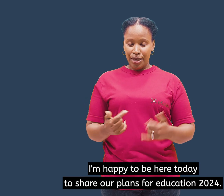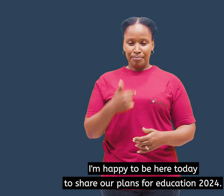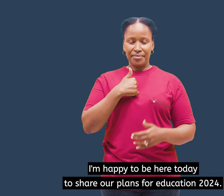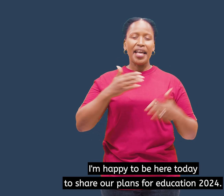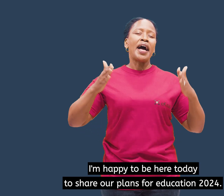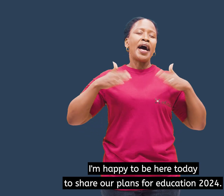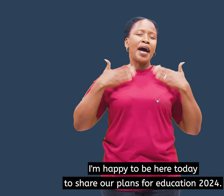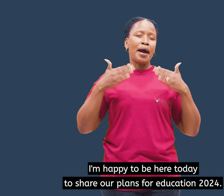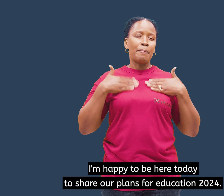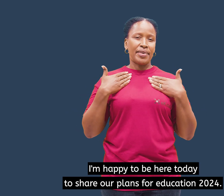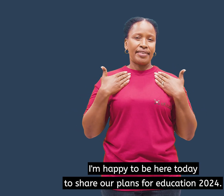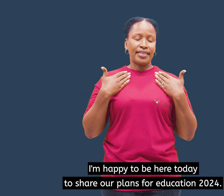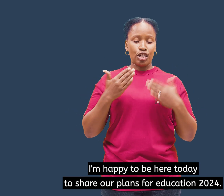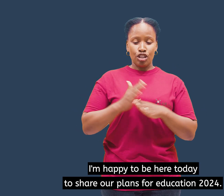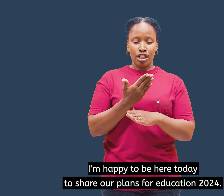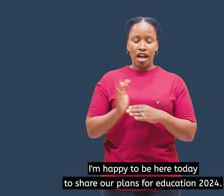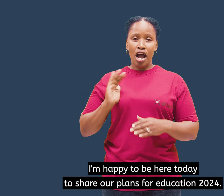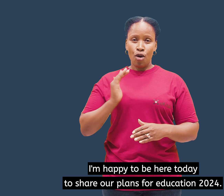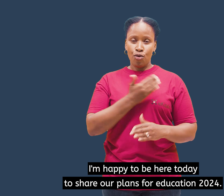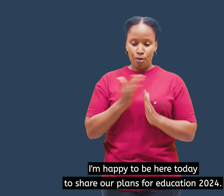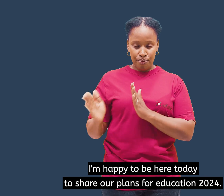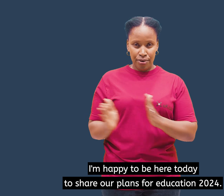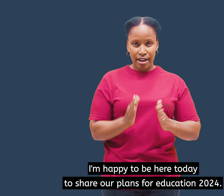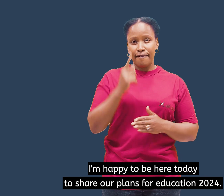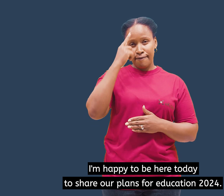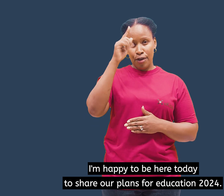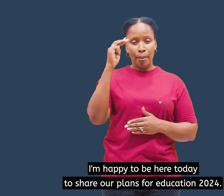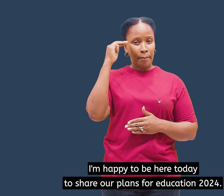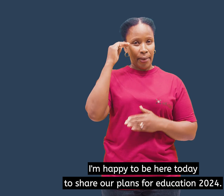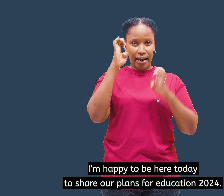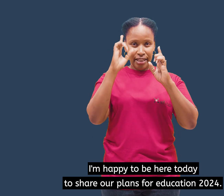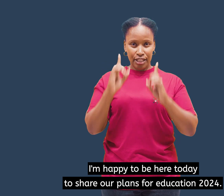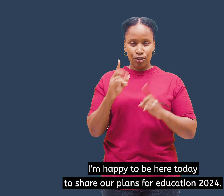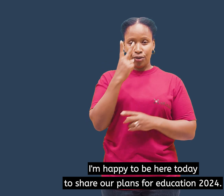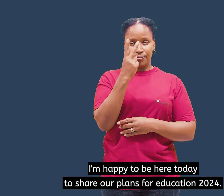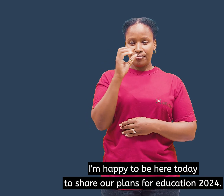I'm happy to be here today to share our plans for M-Education 2024.